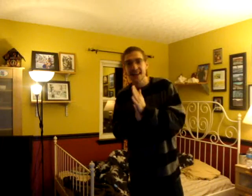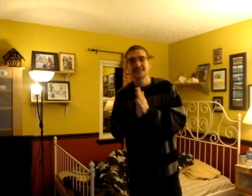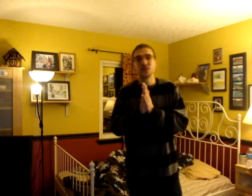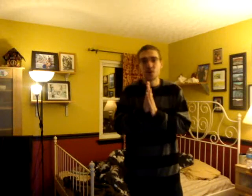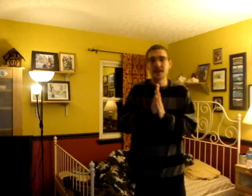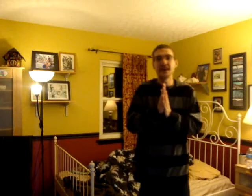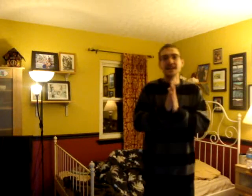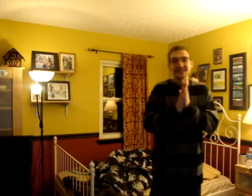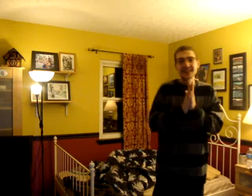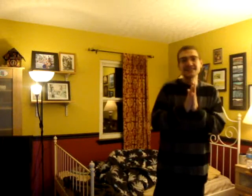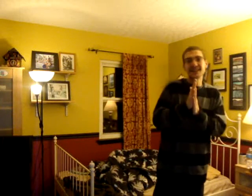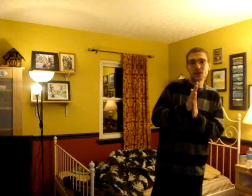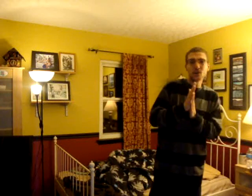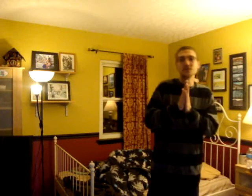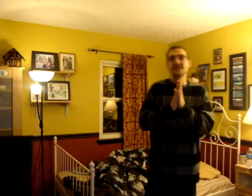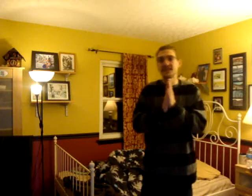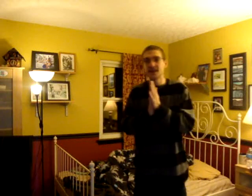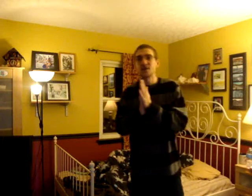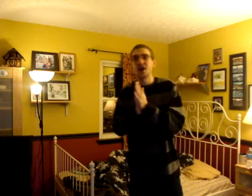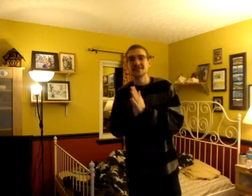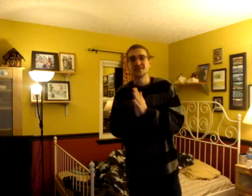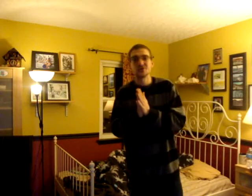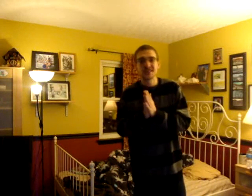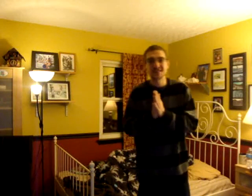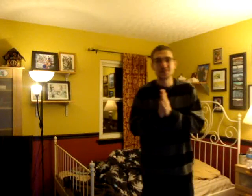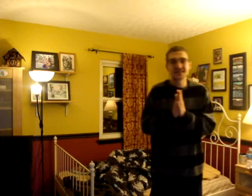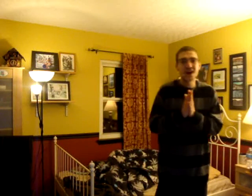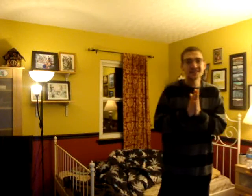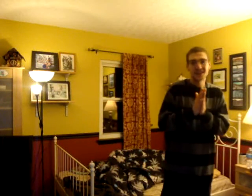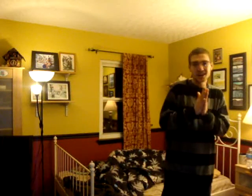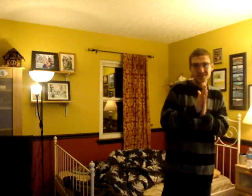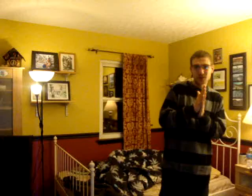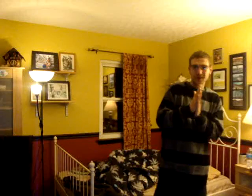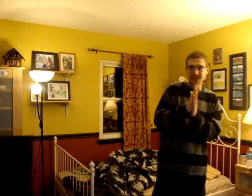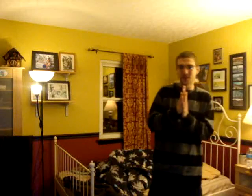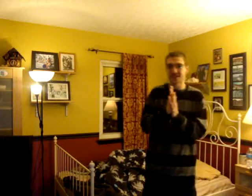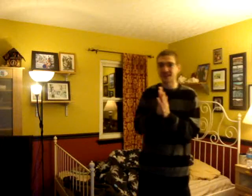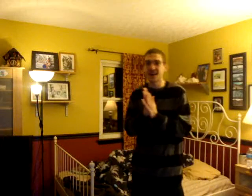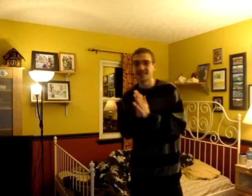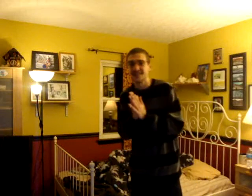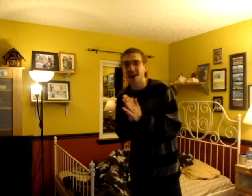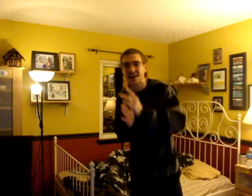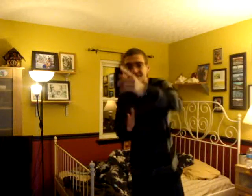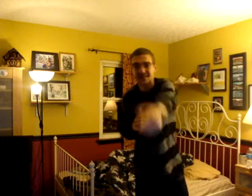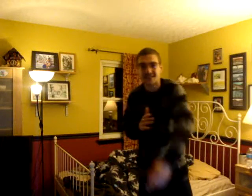cats know, man. It's like cyclones. Yeah, I'm causin' destructions, plus causin' concussions from these punchlines. And y'all, it's just